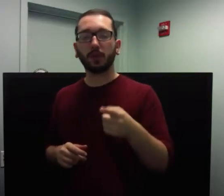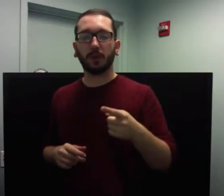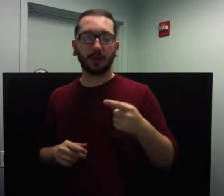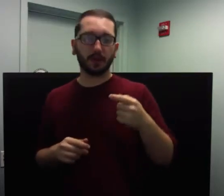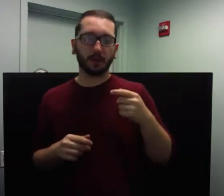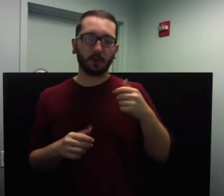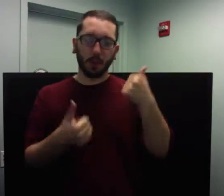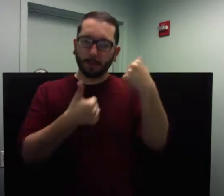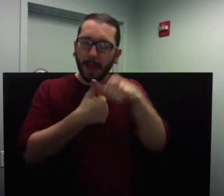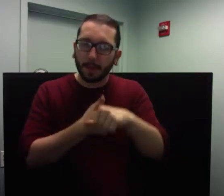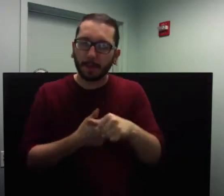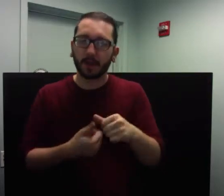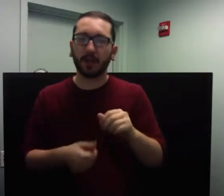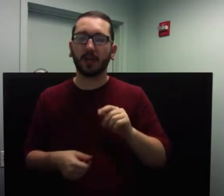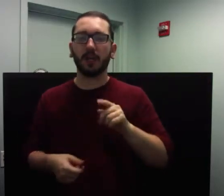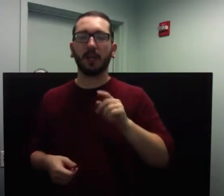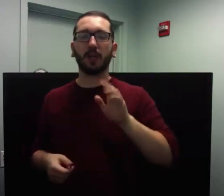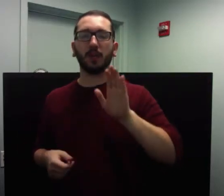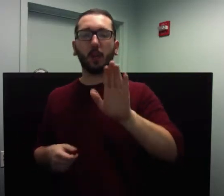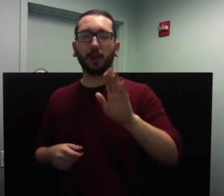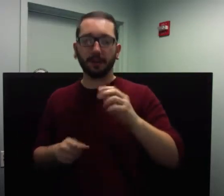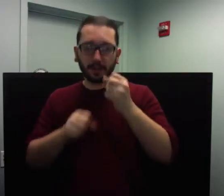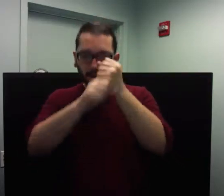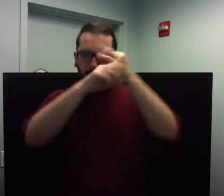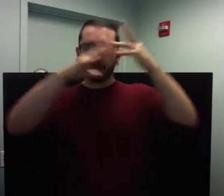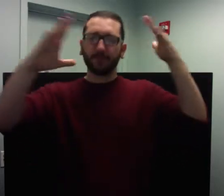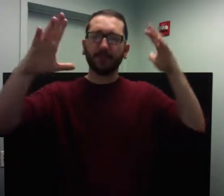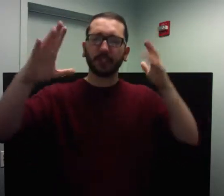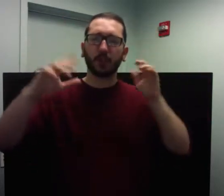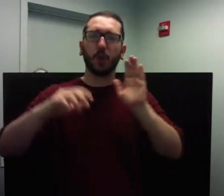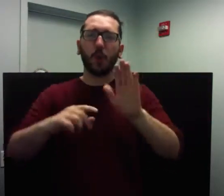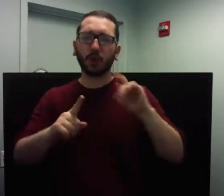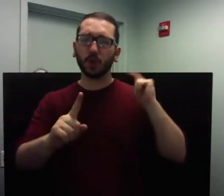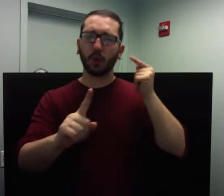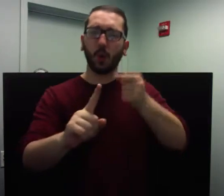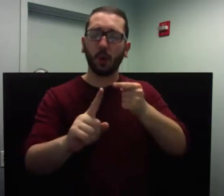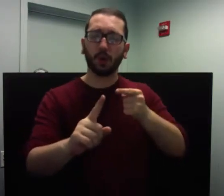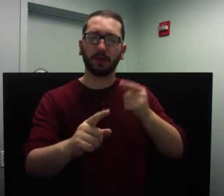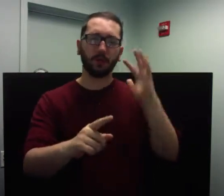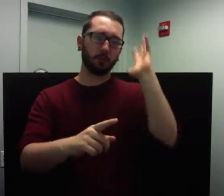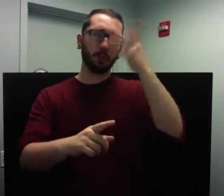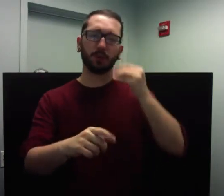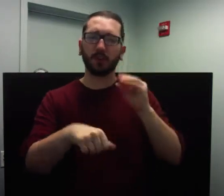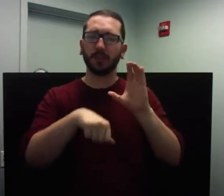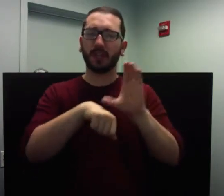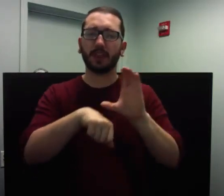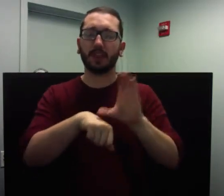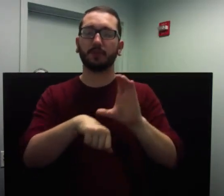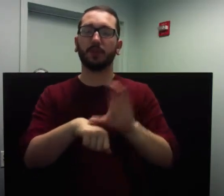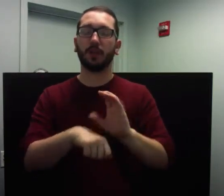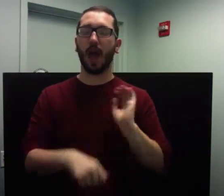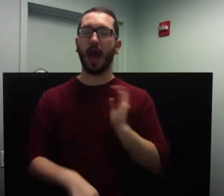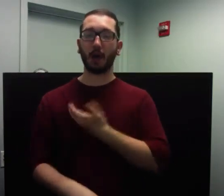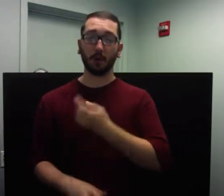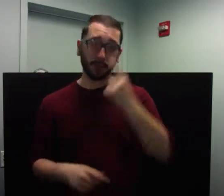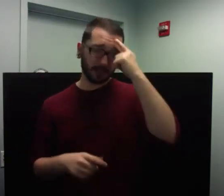of your mind a vision of your beautiful cathedral? Our minds are very powerful tools.